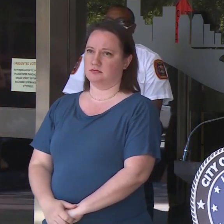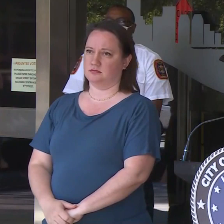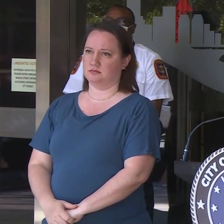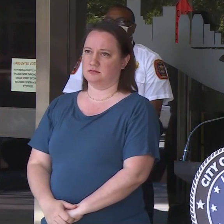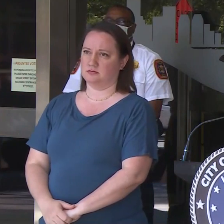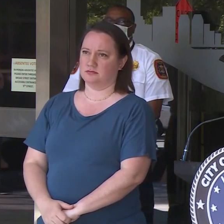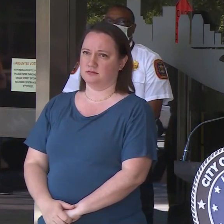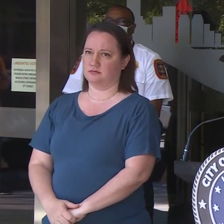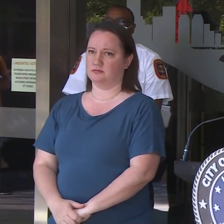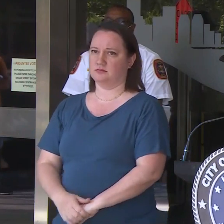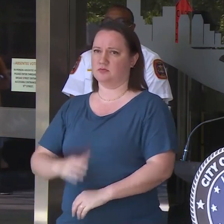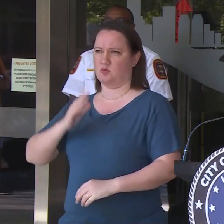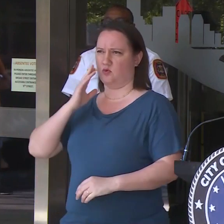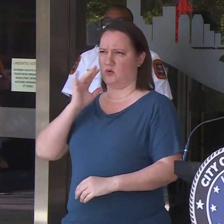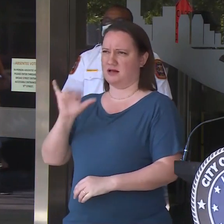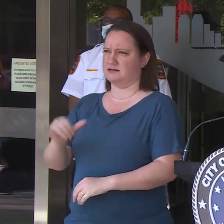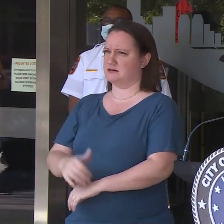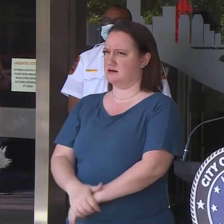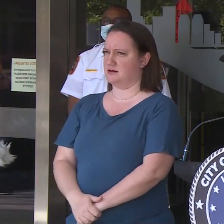My heart Why? that?